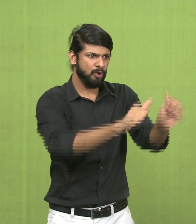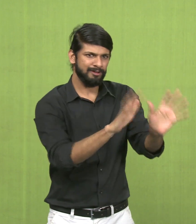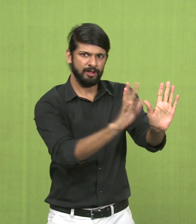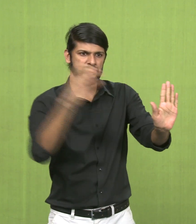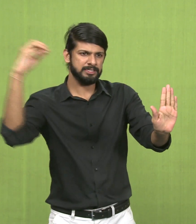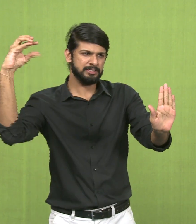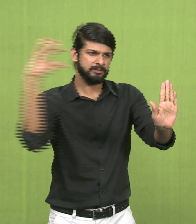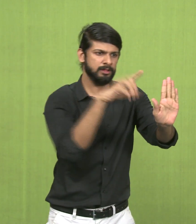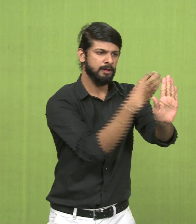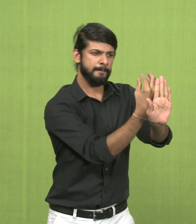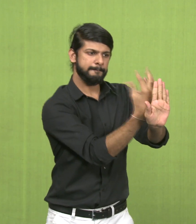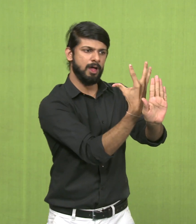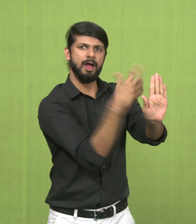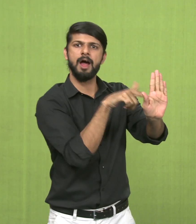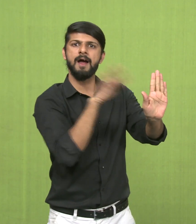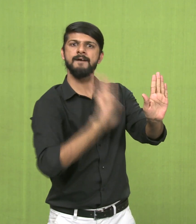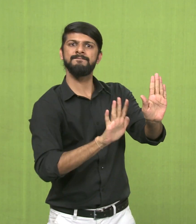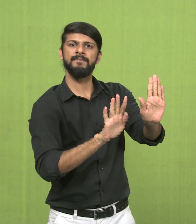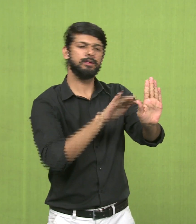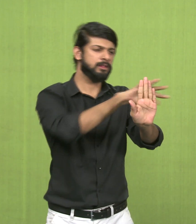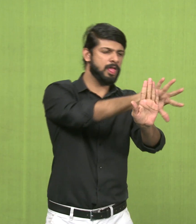reflected on these models or these objects is reflected.